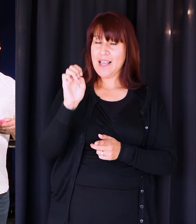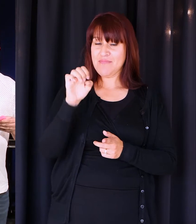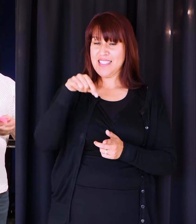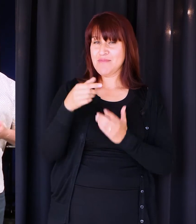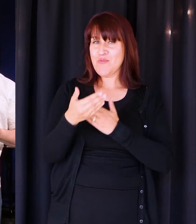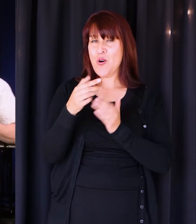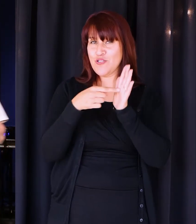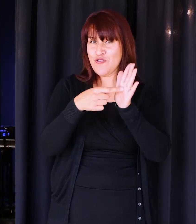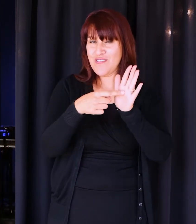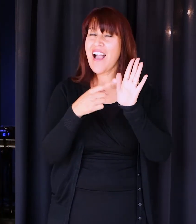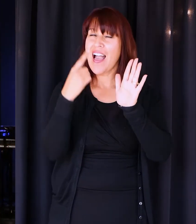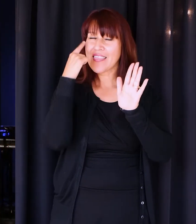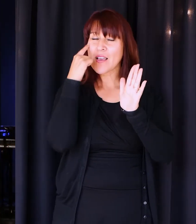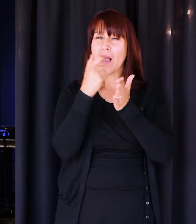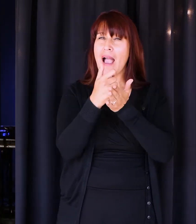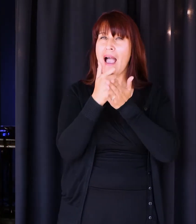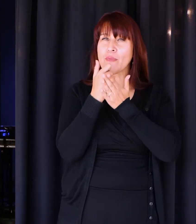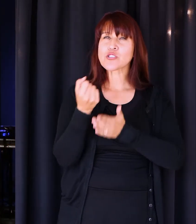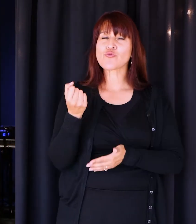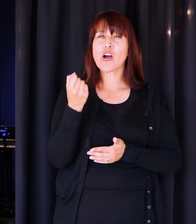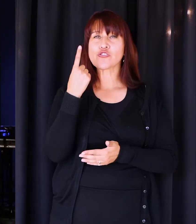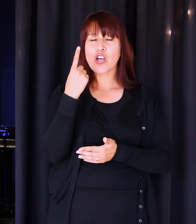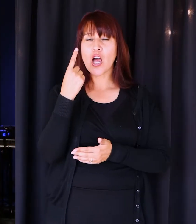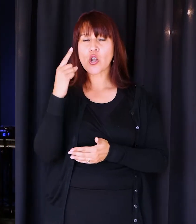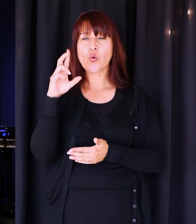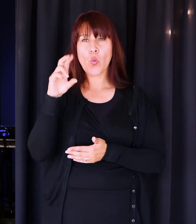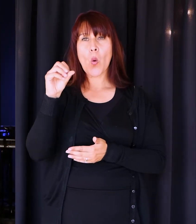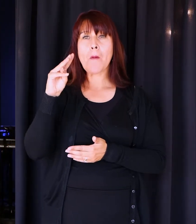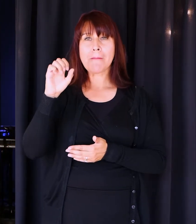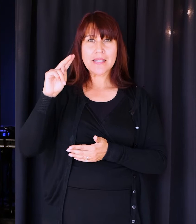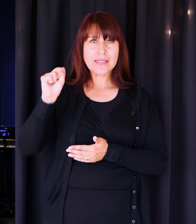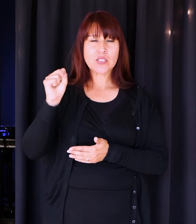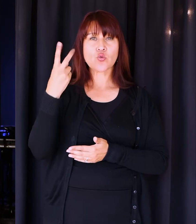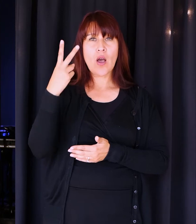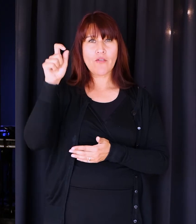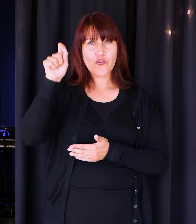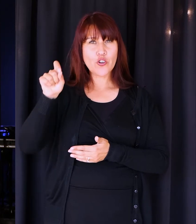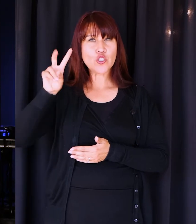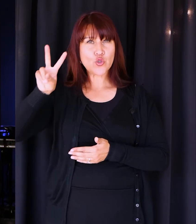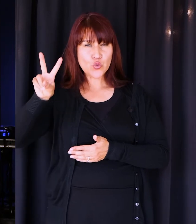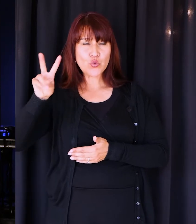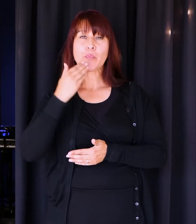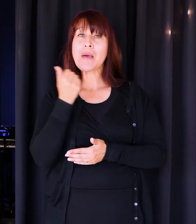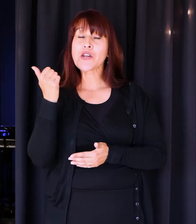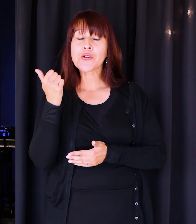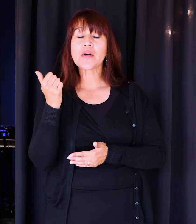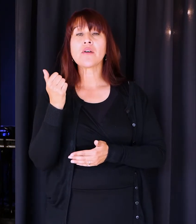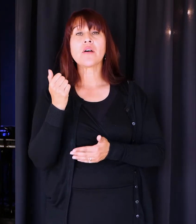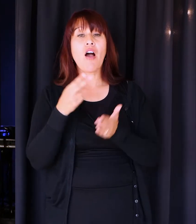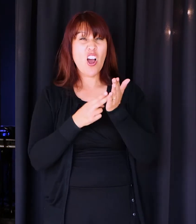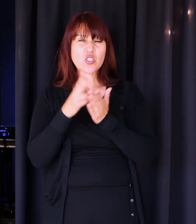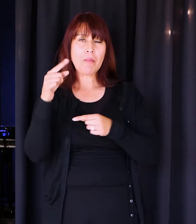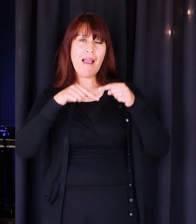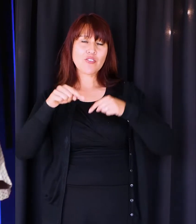this morning, because I think it's going to help us to understand Romans chapter 12, verse 2, just a little bit better. Because honestly, I'm going to go back